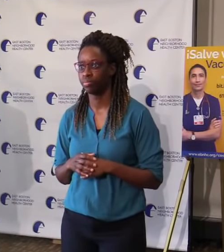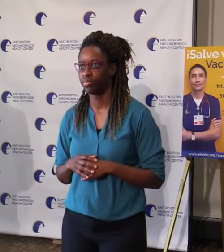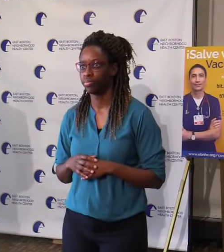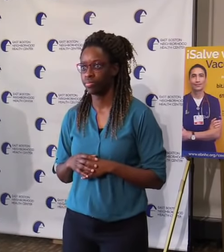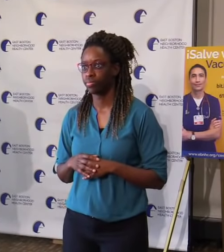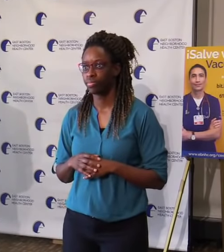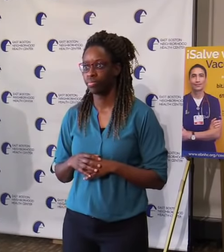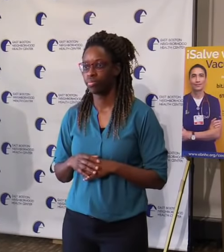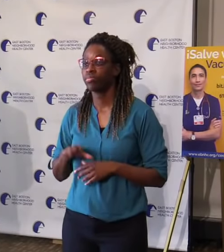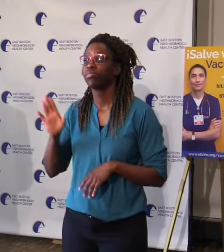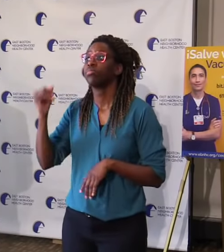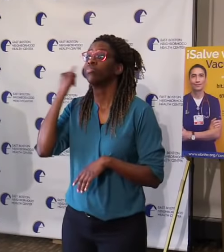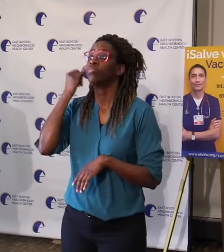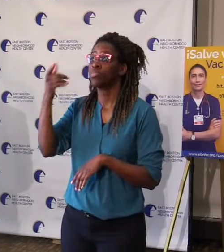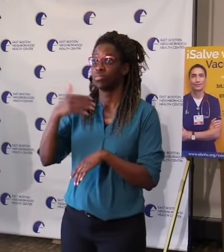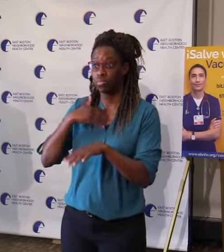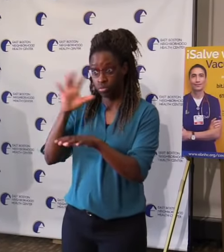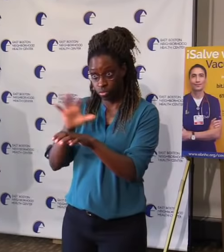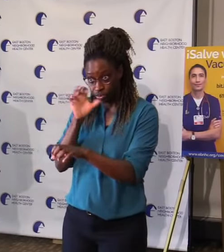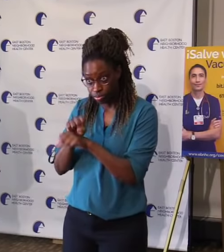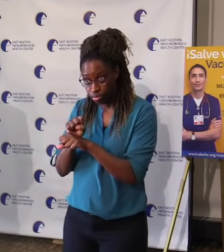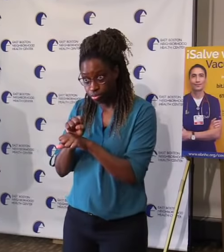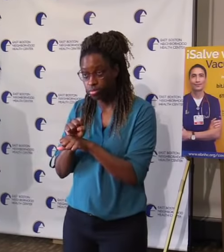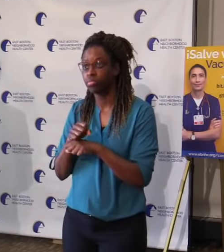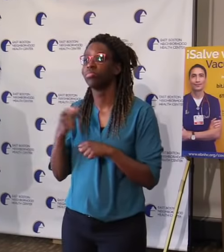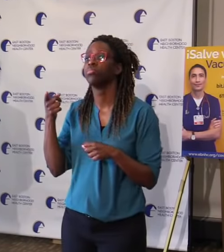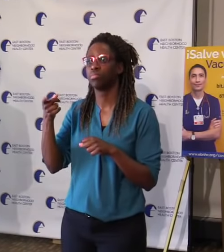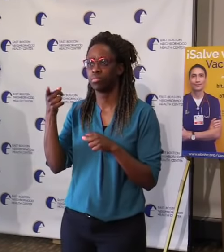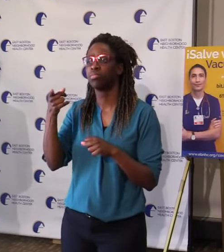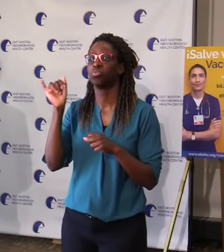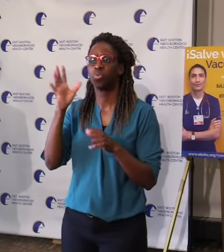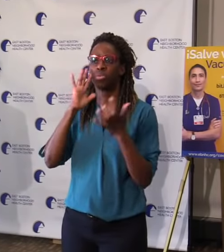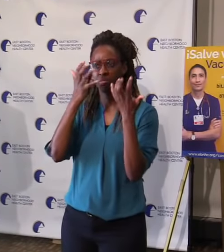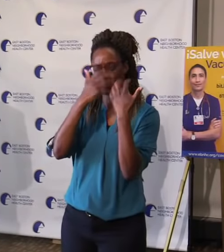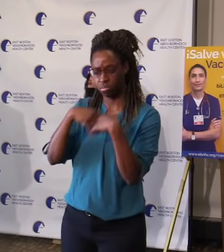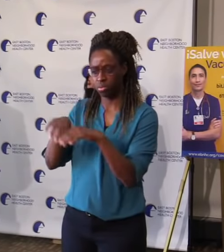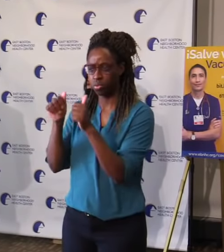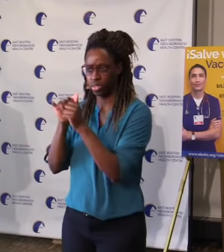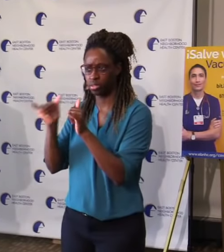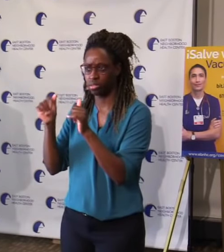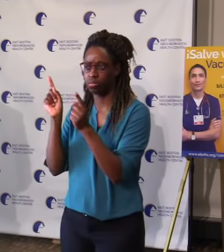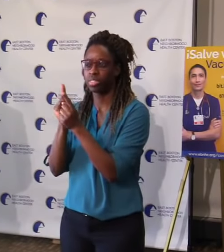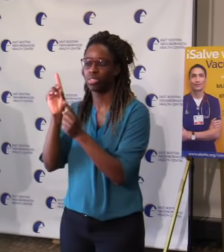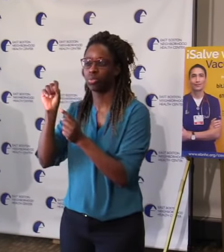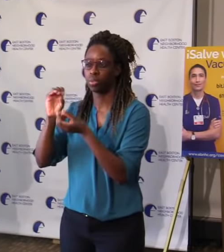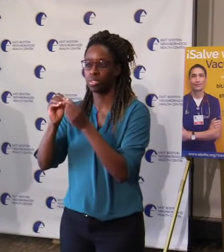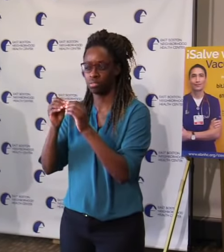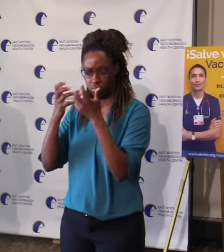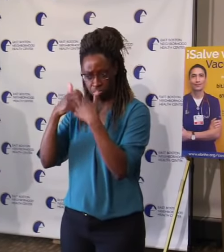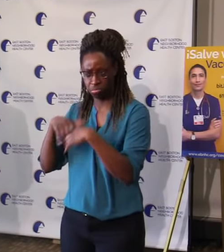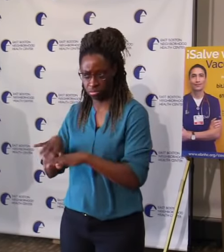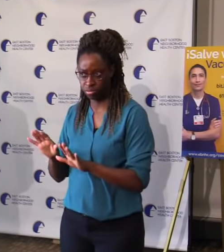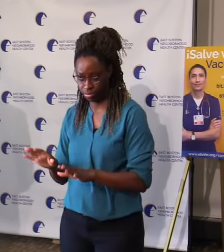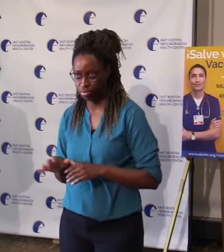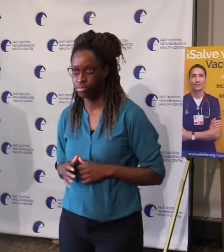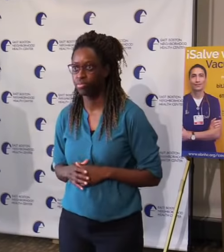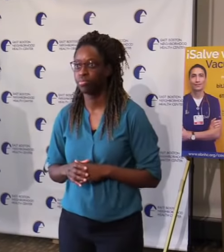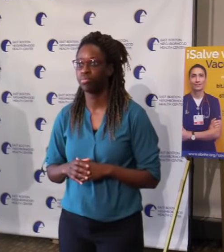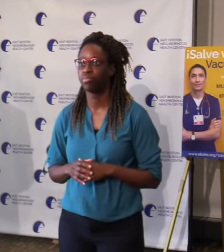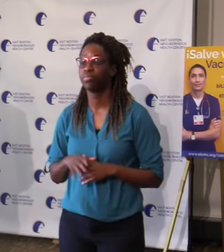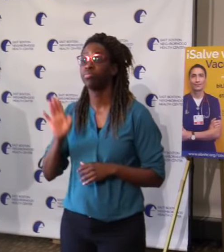concerned about whether their vaccine will be there for them. And that's why the message that we've given to everybody on the provider side